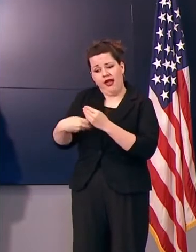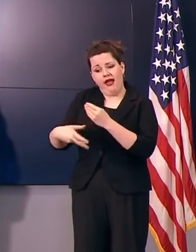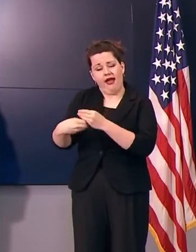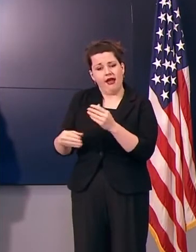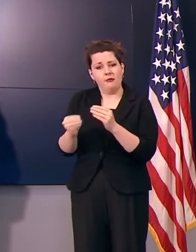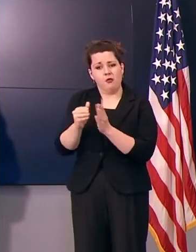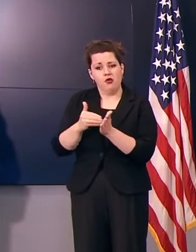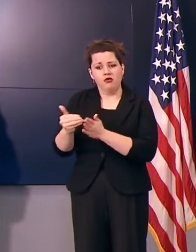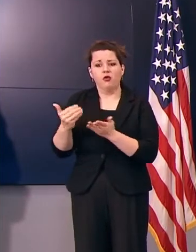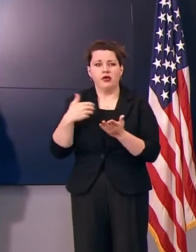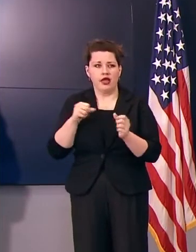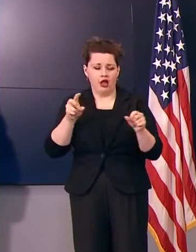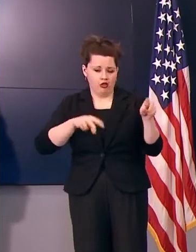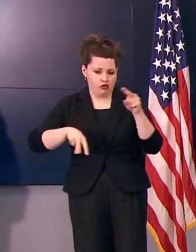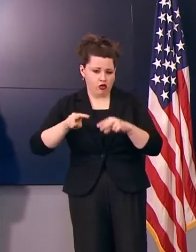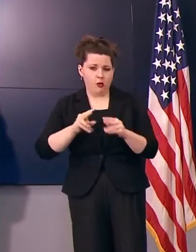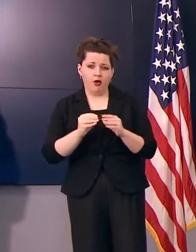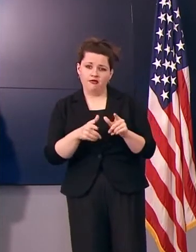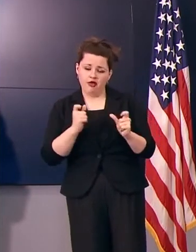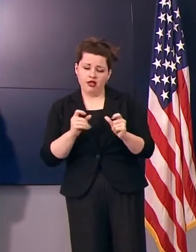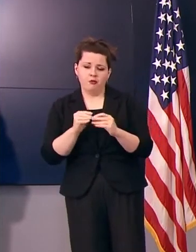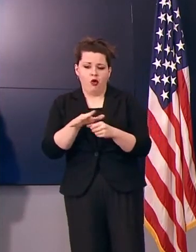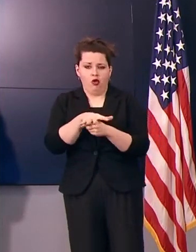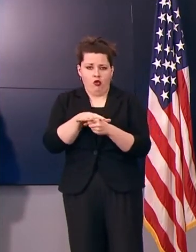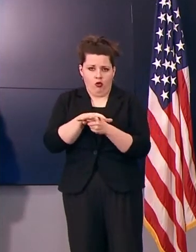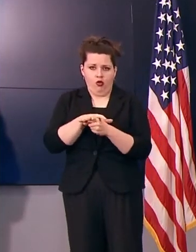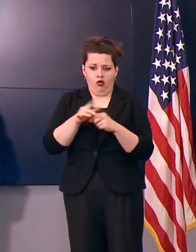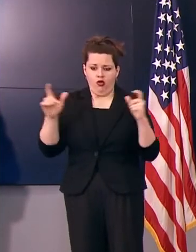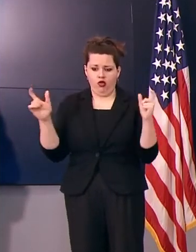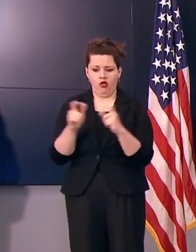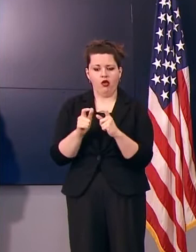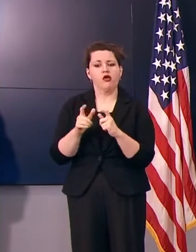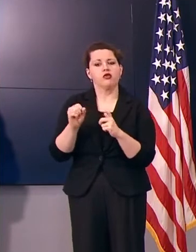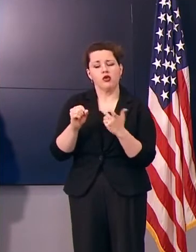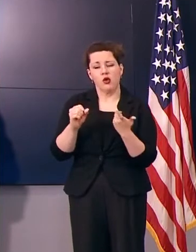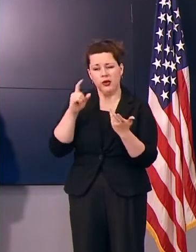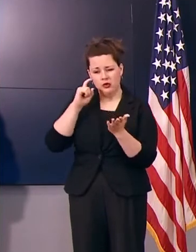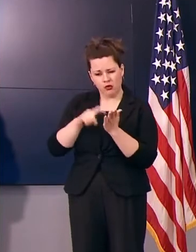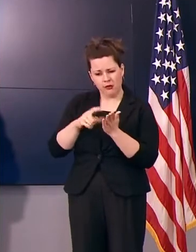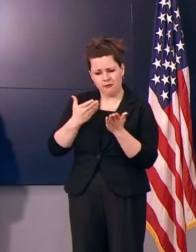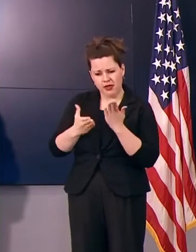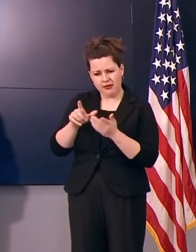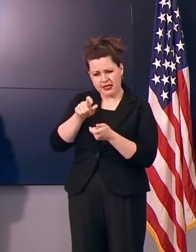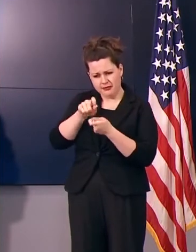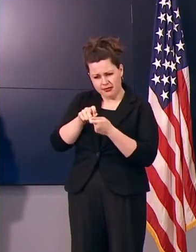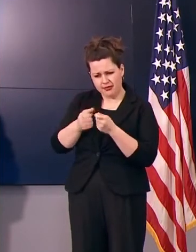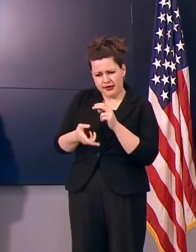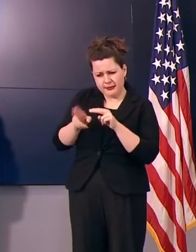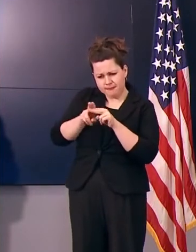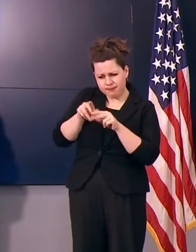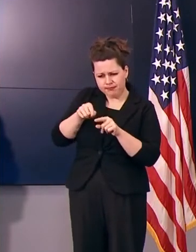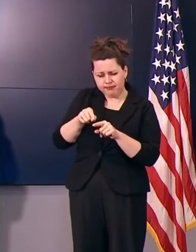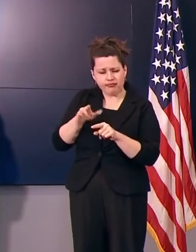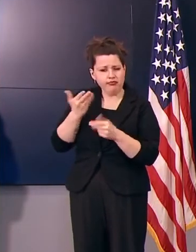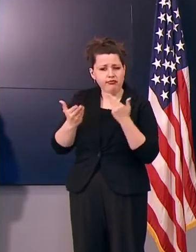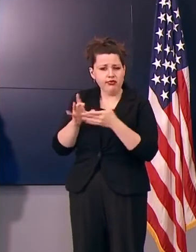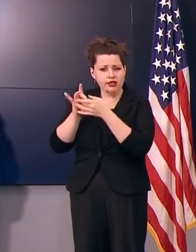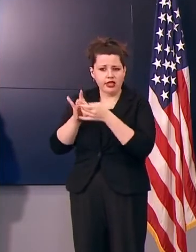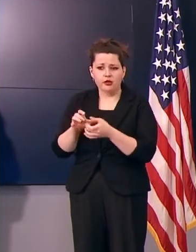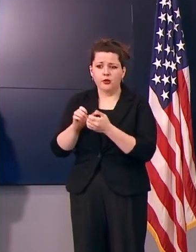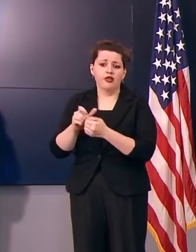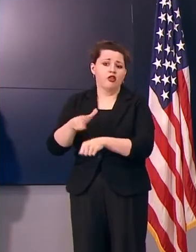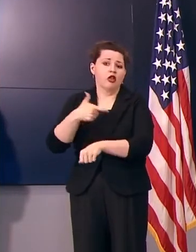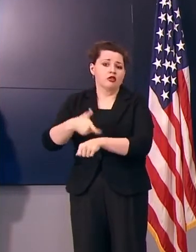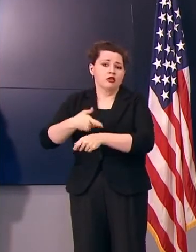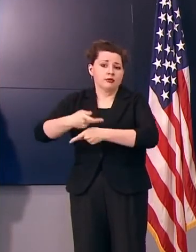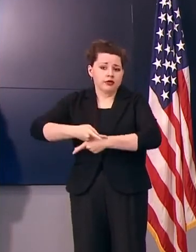and at a more local level so that when we do notice something that may be driving a particular increase, whether it's associated with a